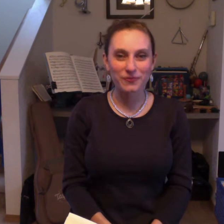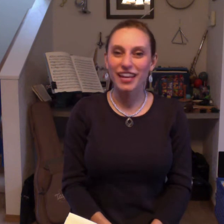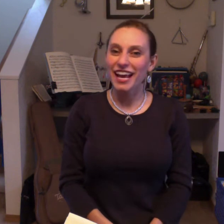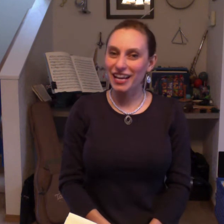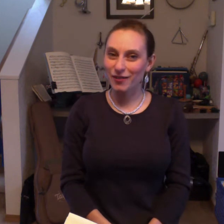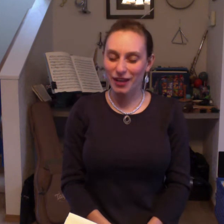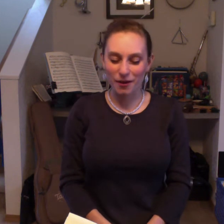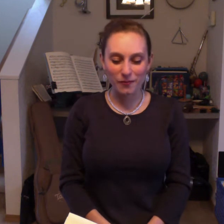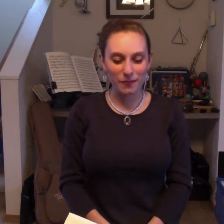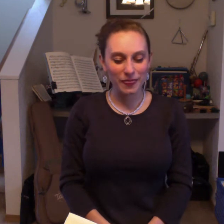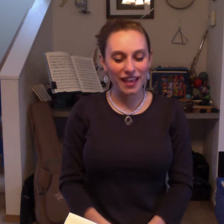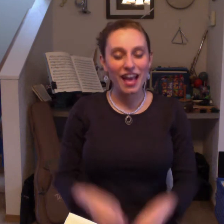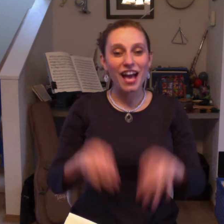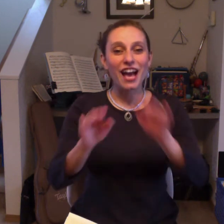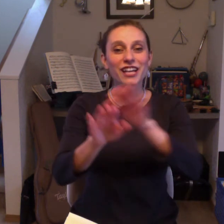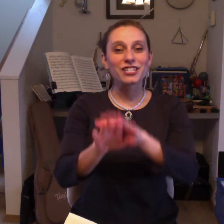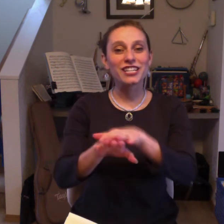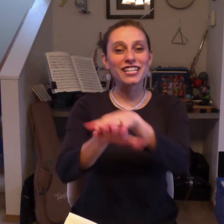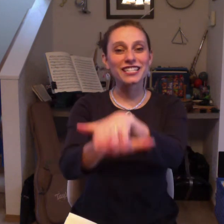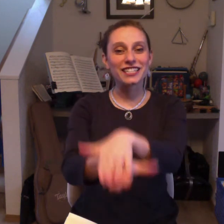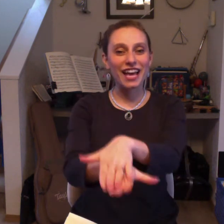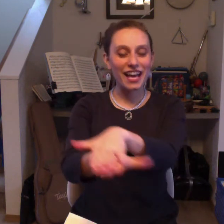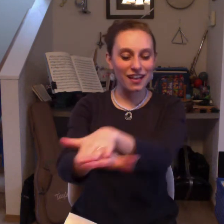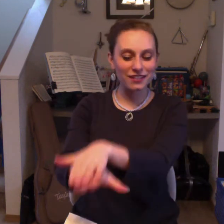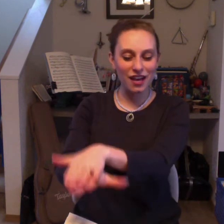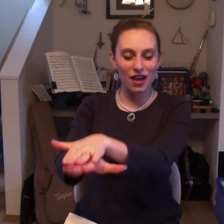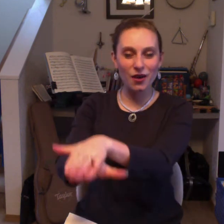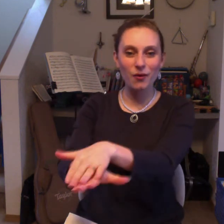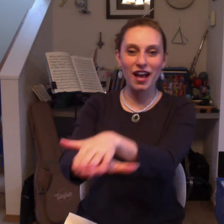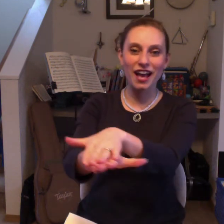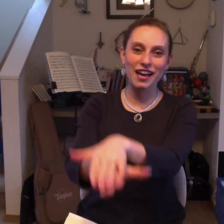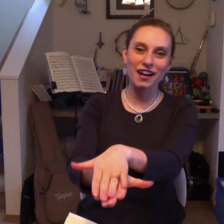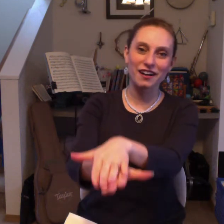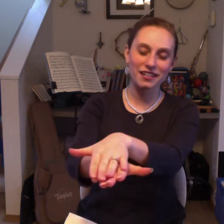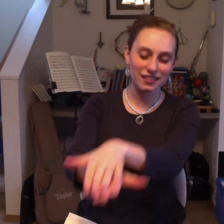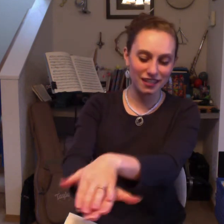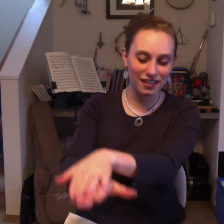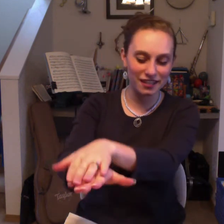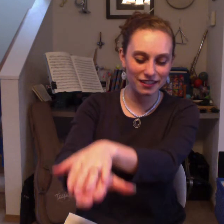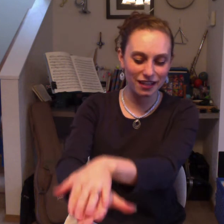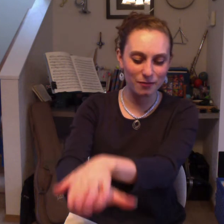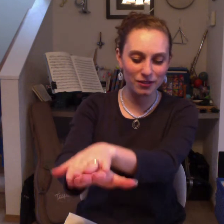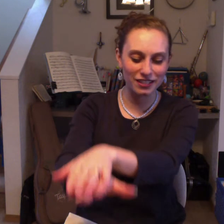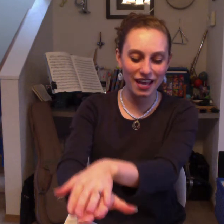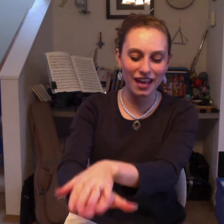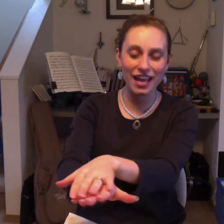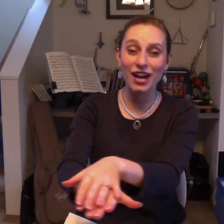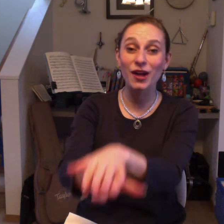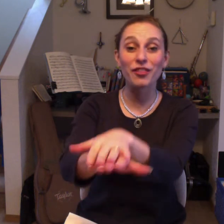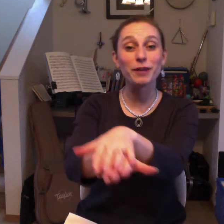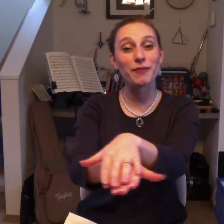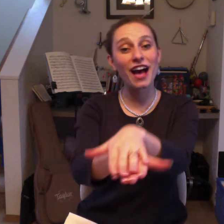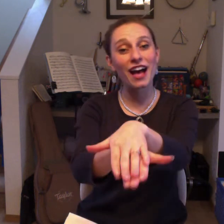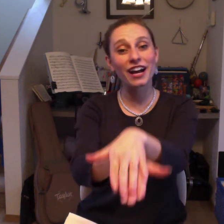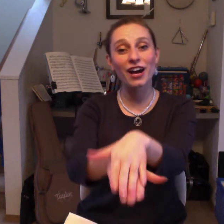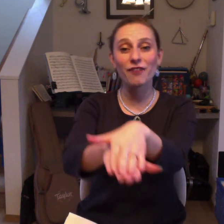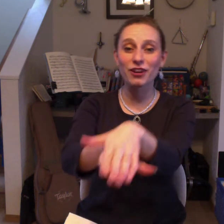Here we go. She sailed away on a sunny summer day on the back of a